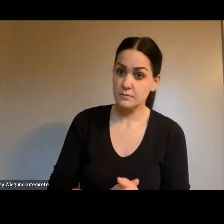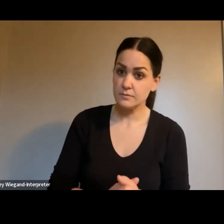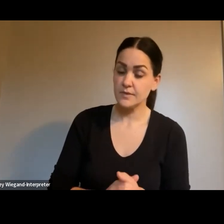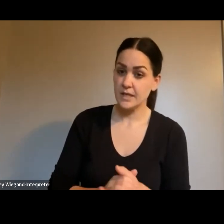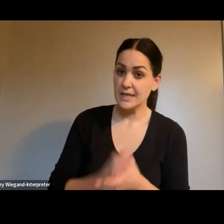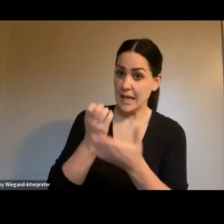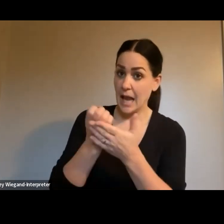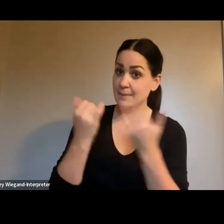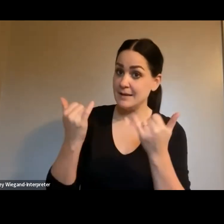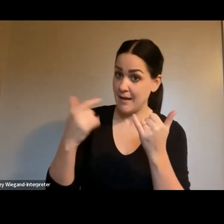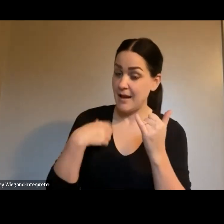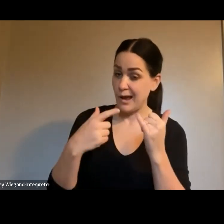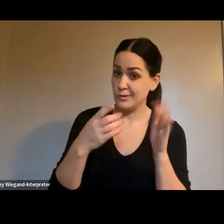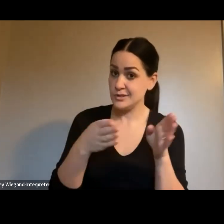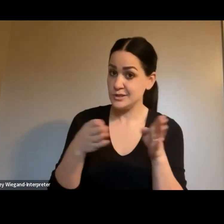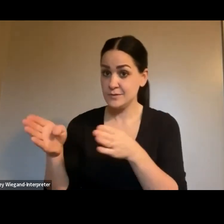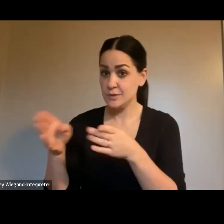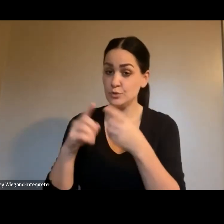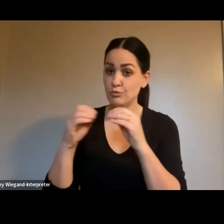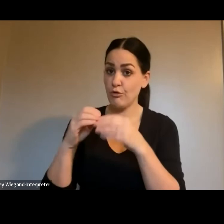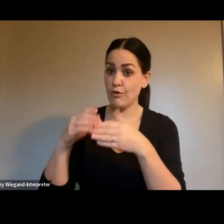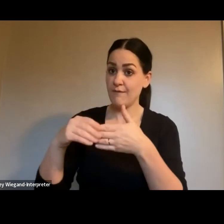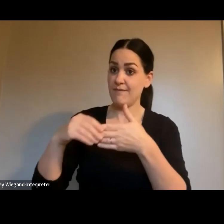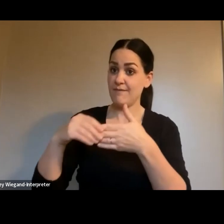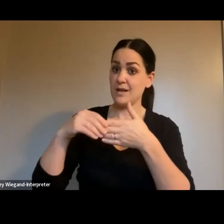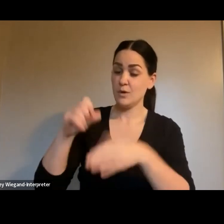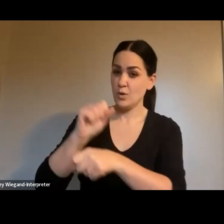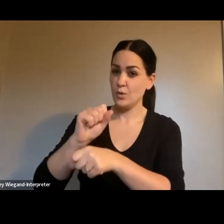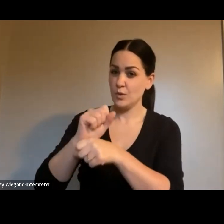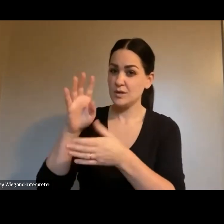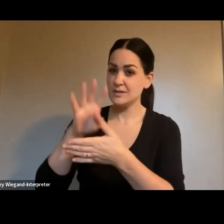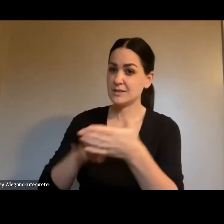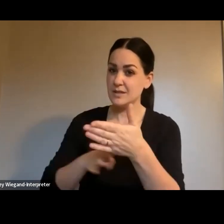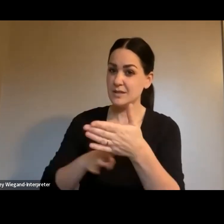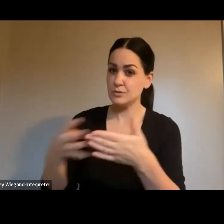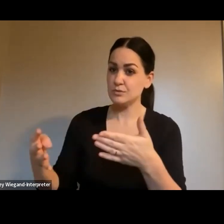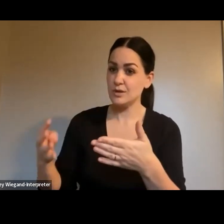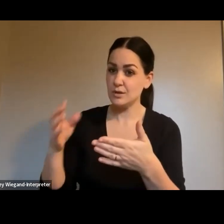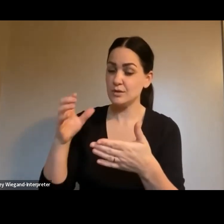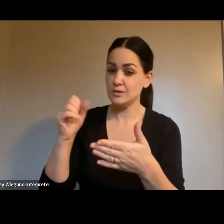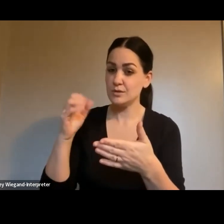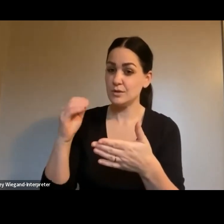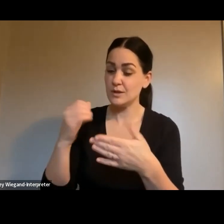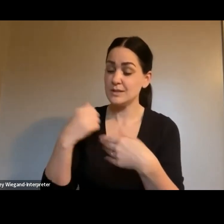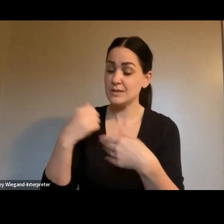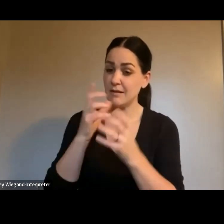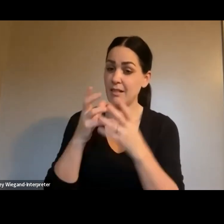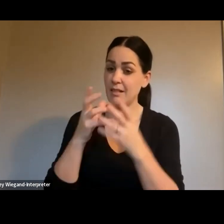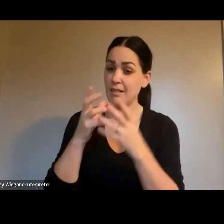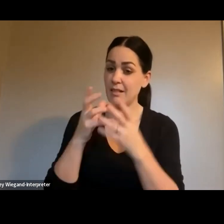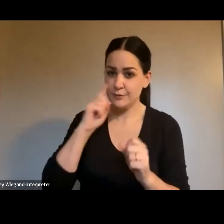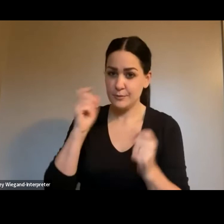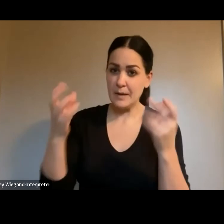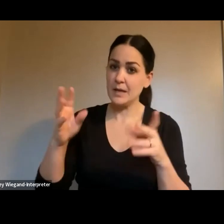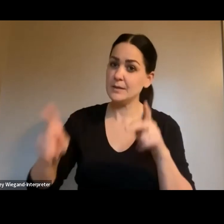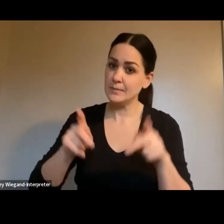the flow to different hours than the core business hours possible for a lot of people. Yes, just